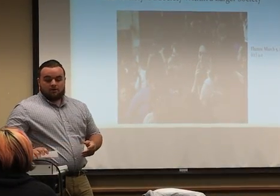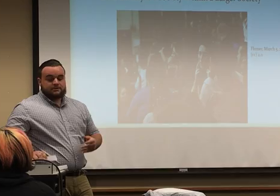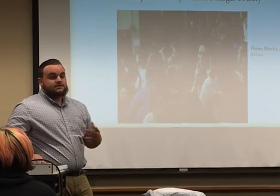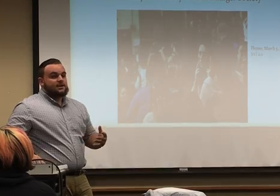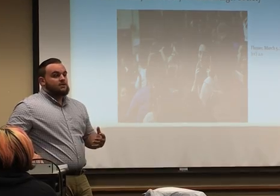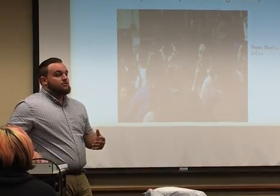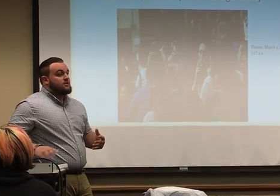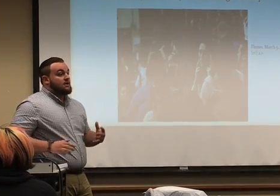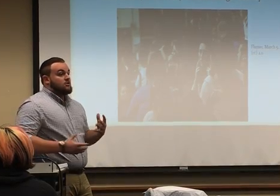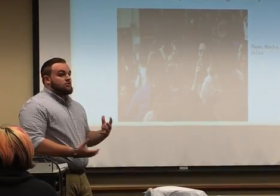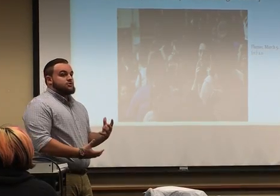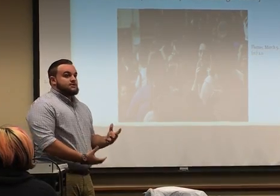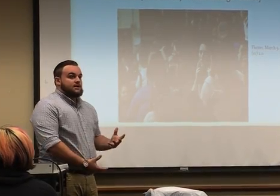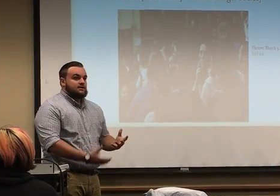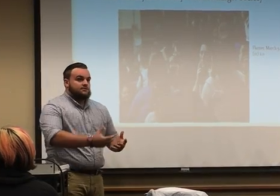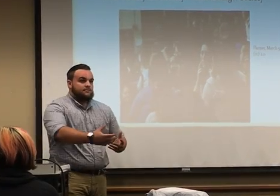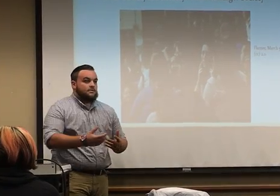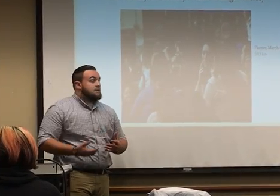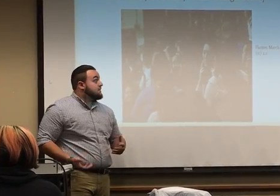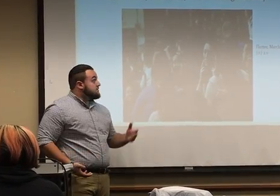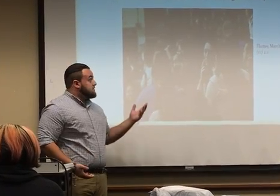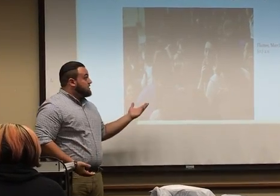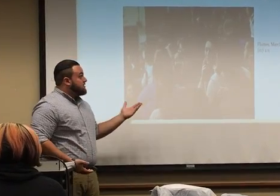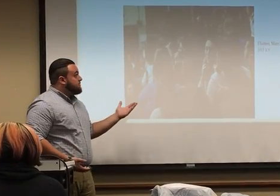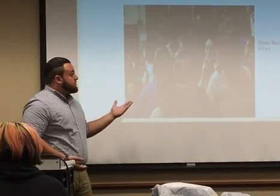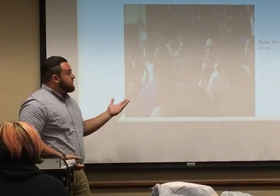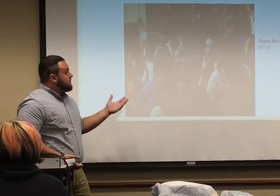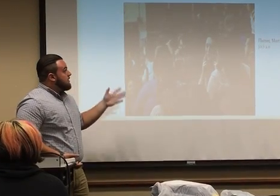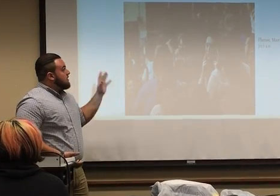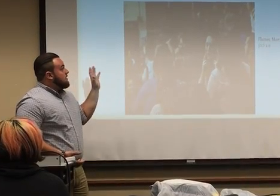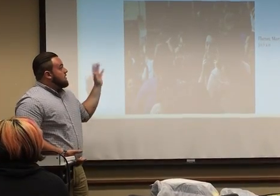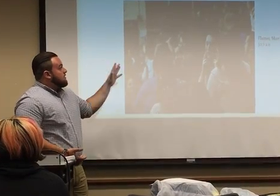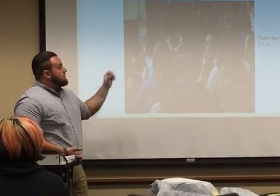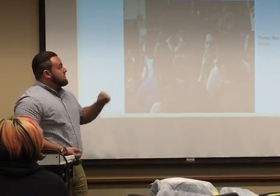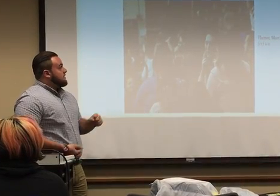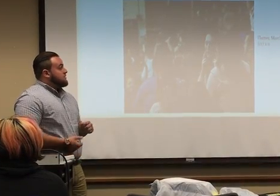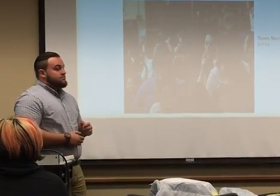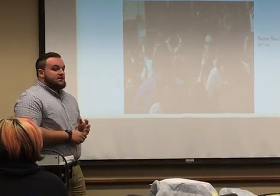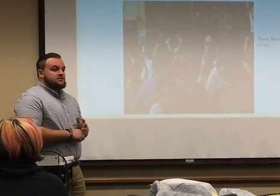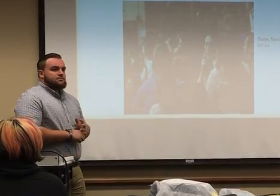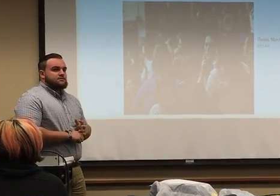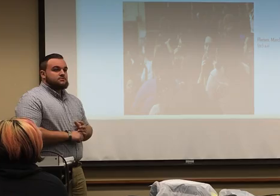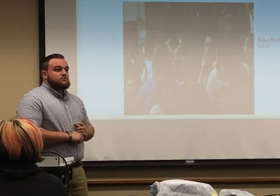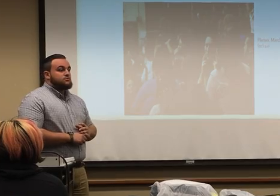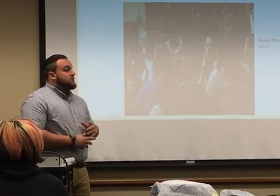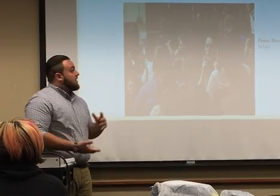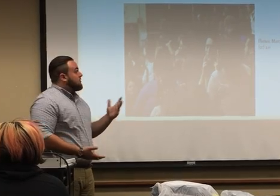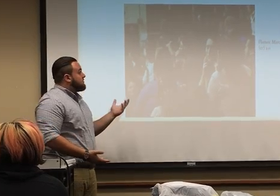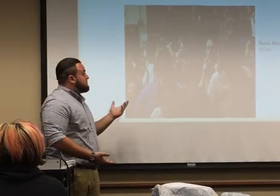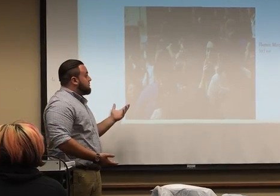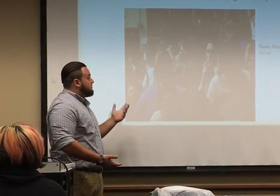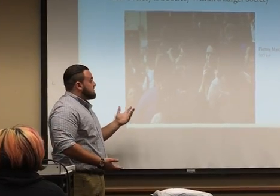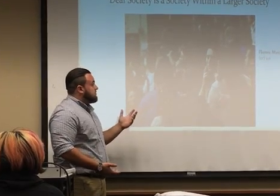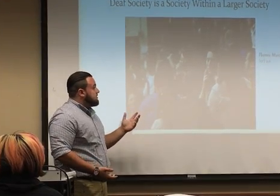are a society within a larger society. And as you can see in this picture, this is like a gymnasium at some school and they're having some type of assembly.